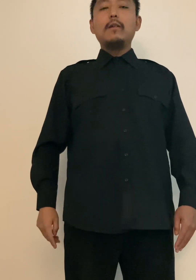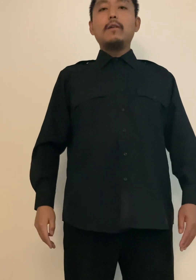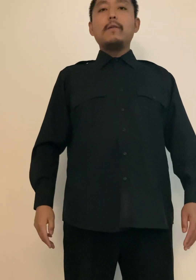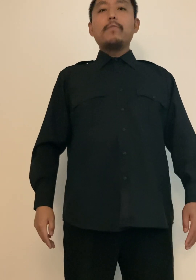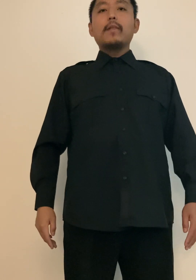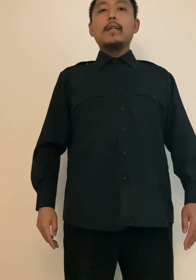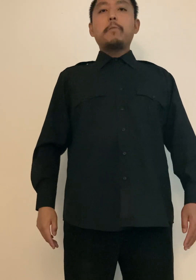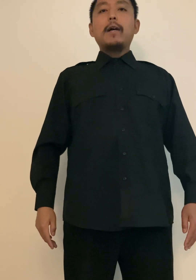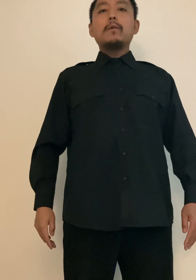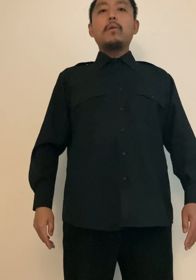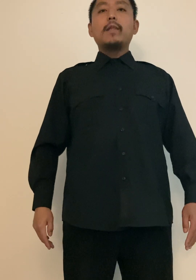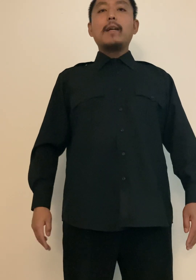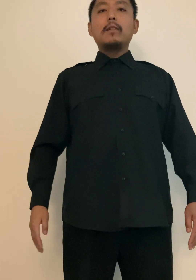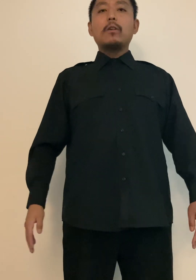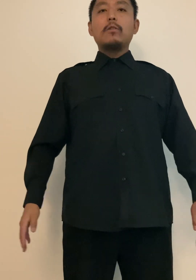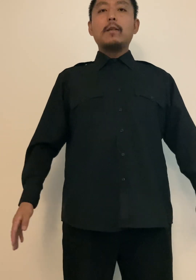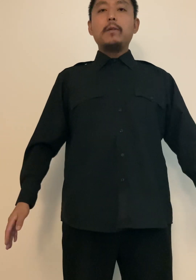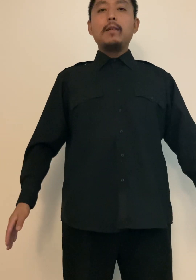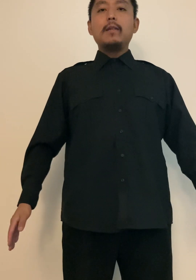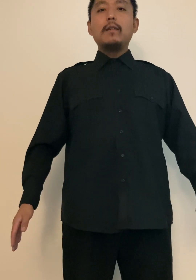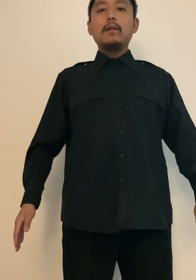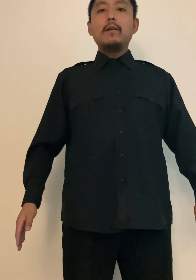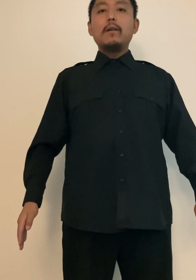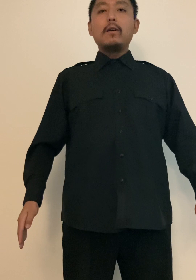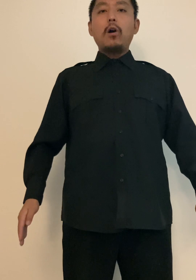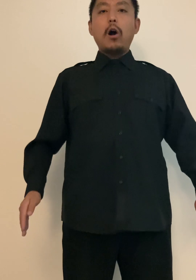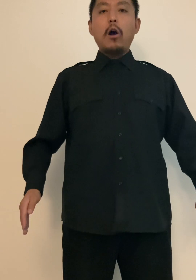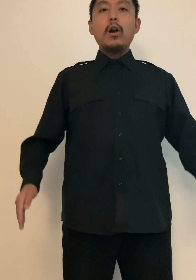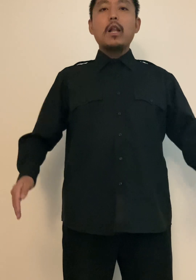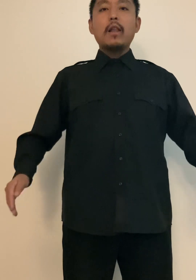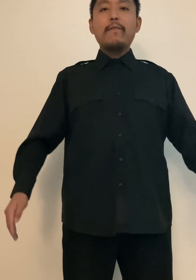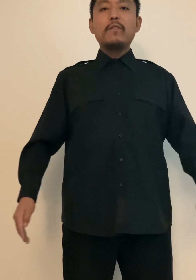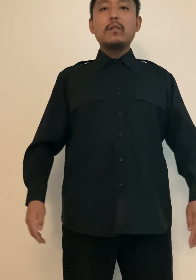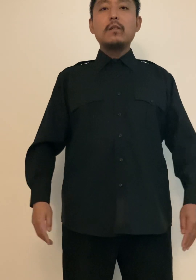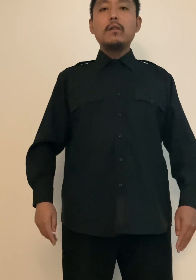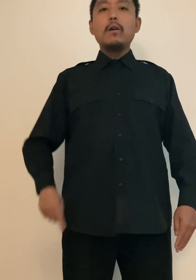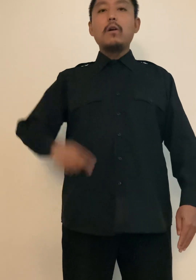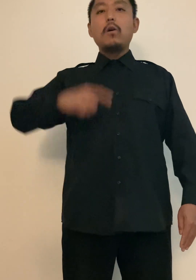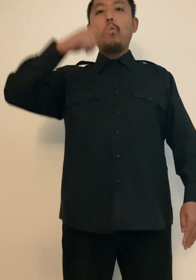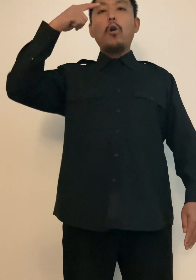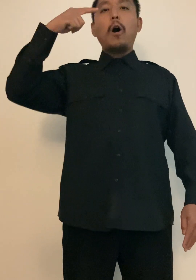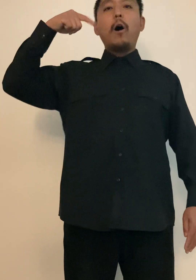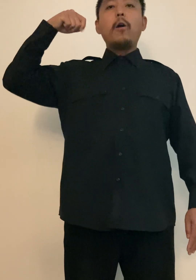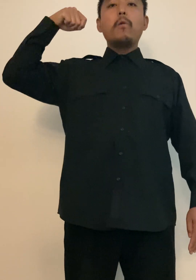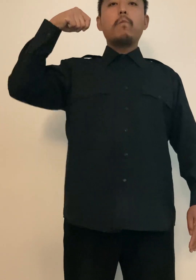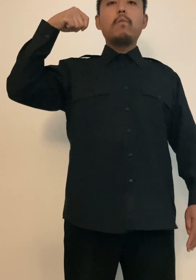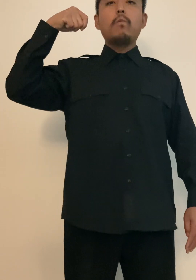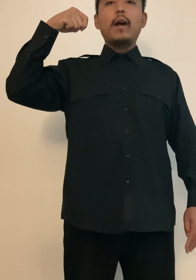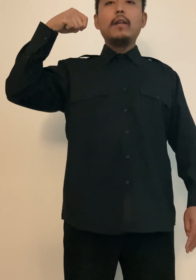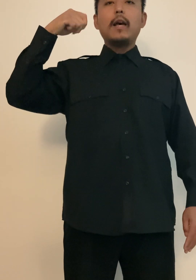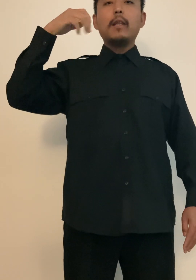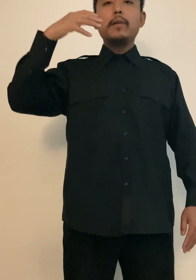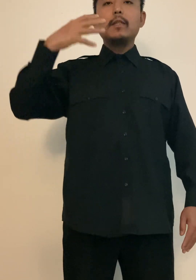It's possible that there could be hard left or hard right elements,